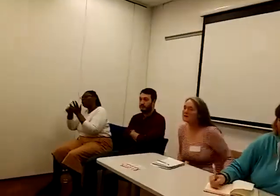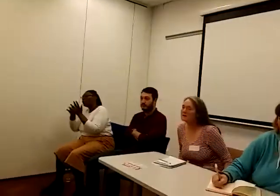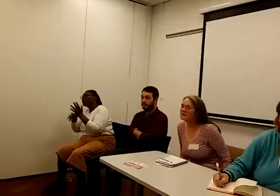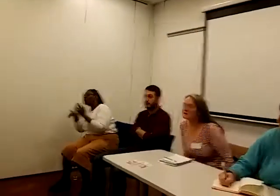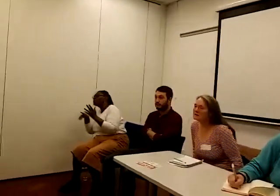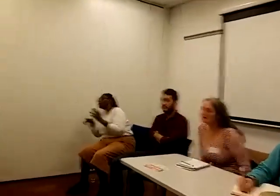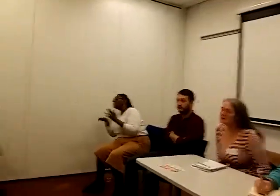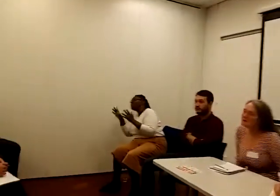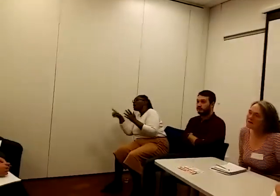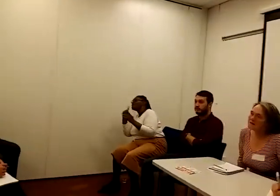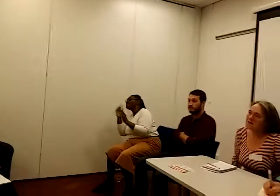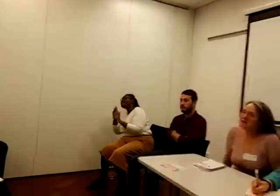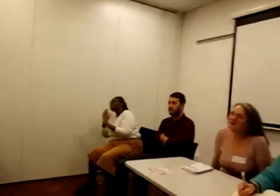Midland.